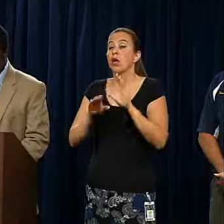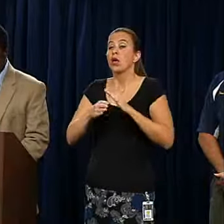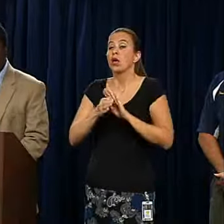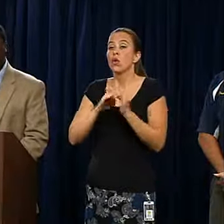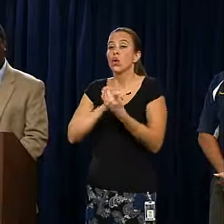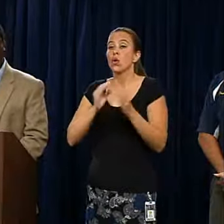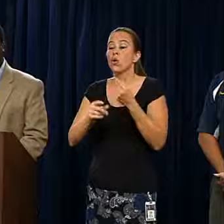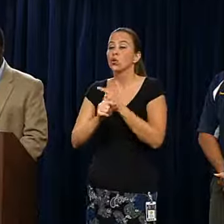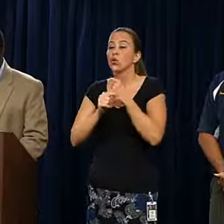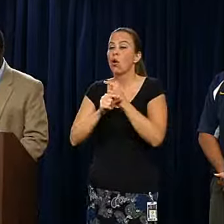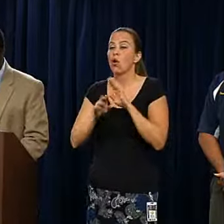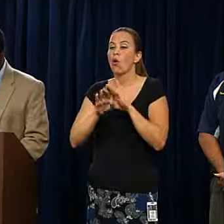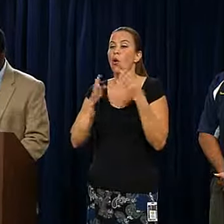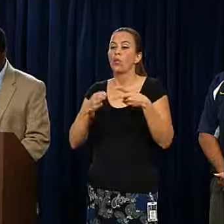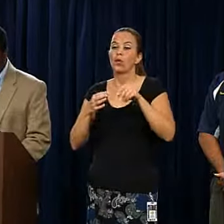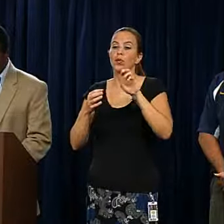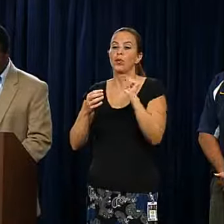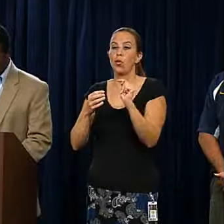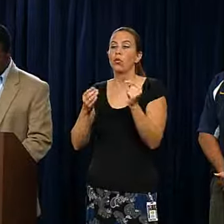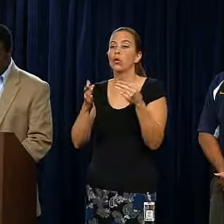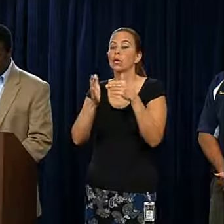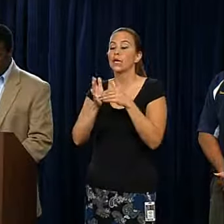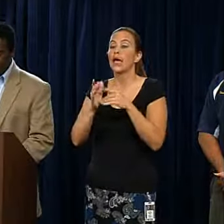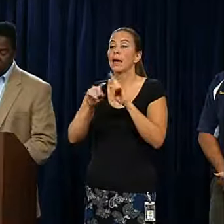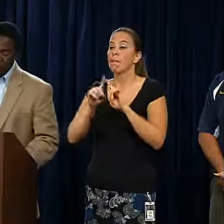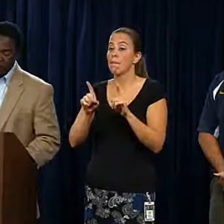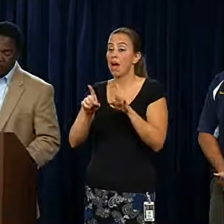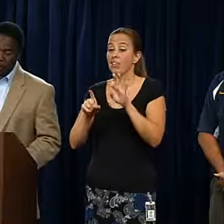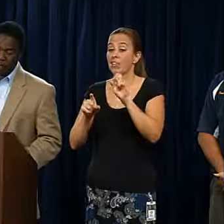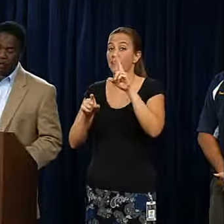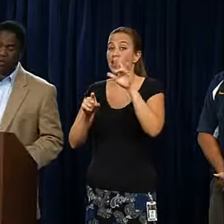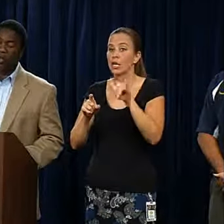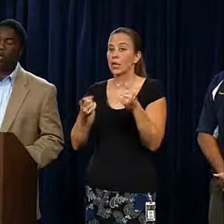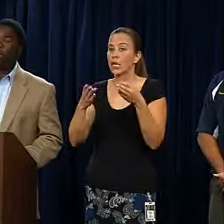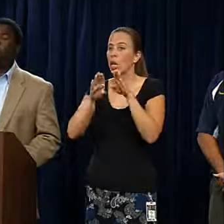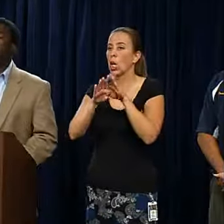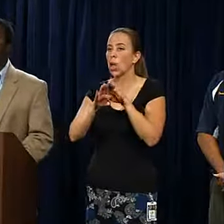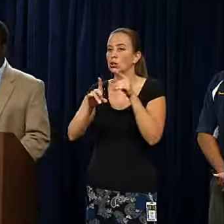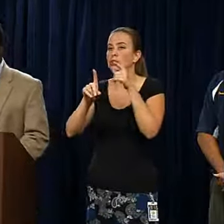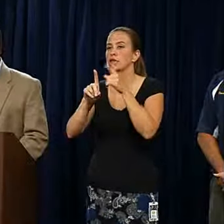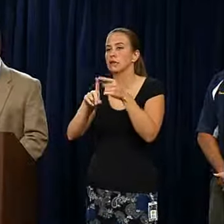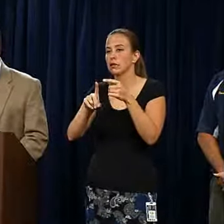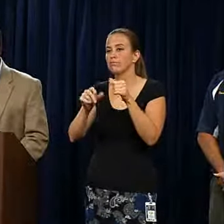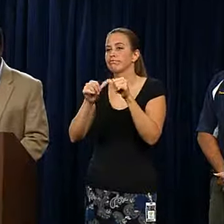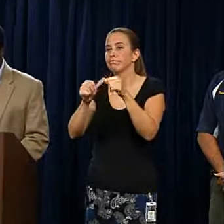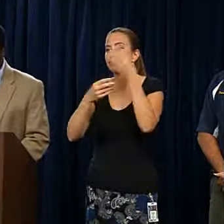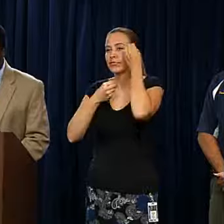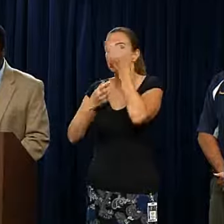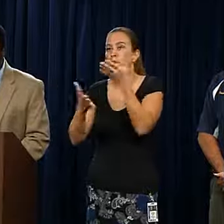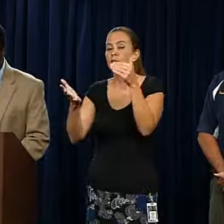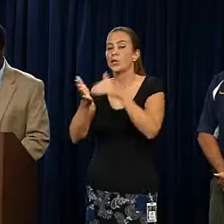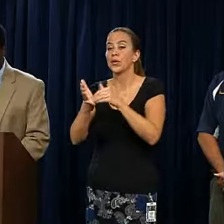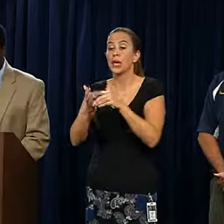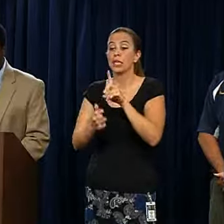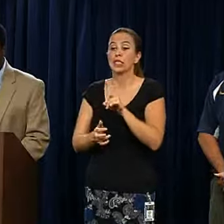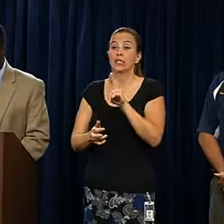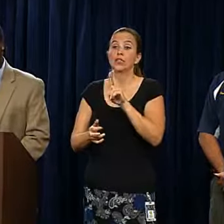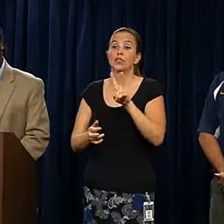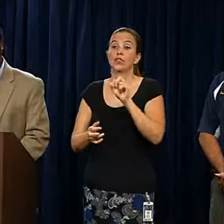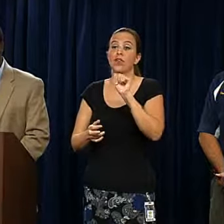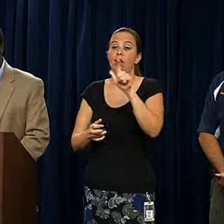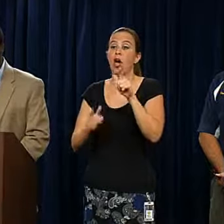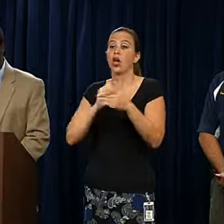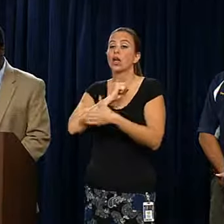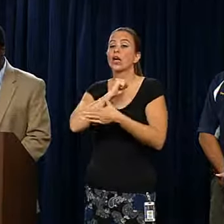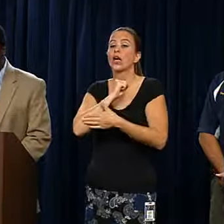the port, but the Mayport Ferry will remain closed until further notice. Duval County Public Schools will be